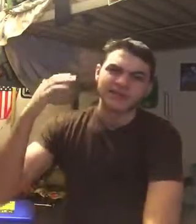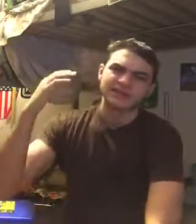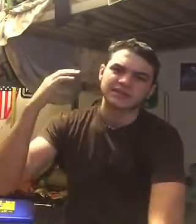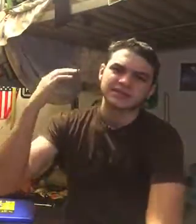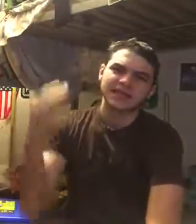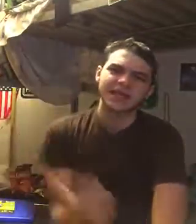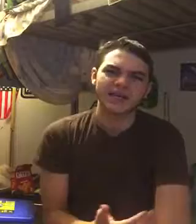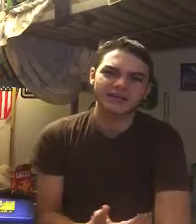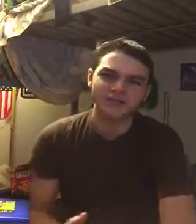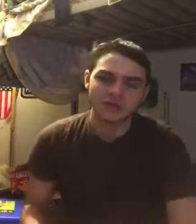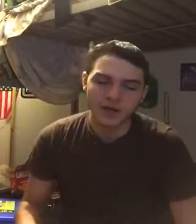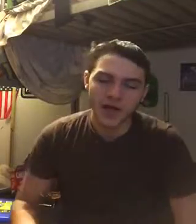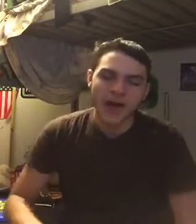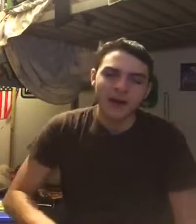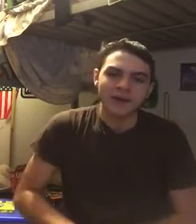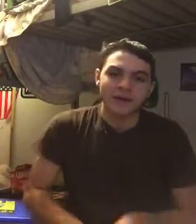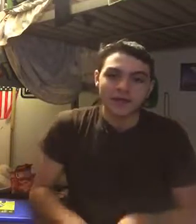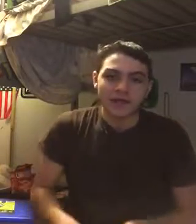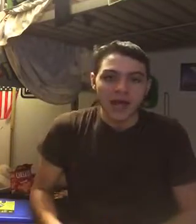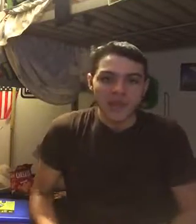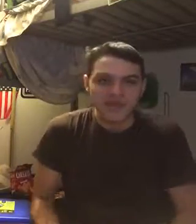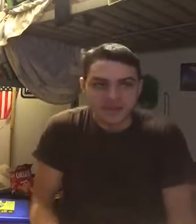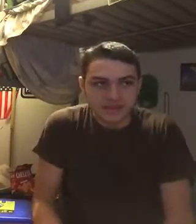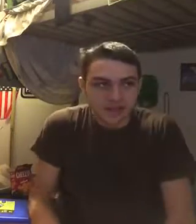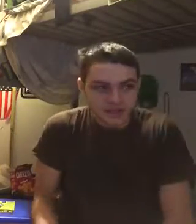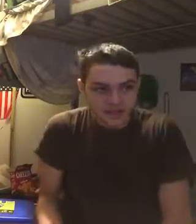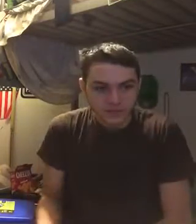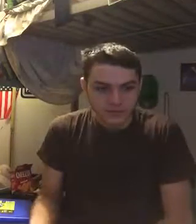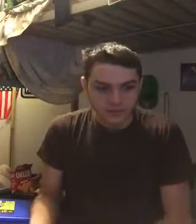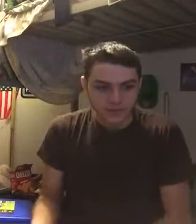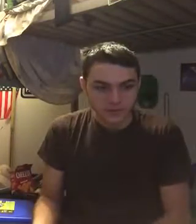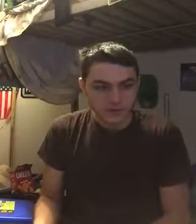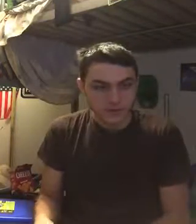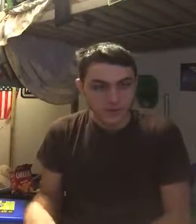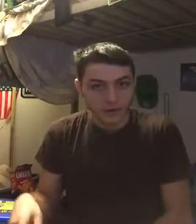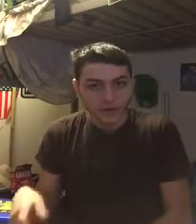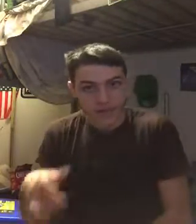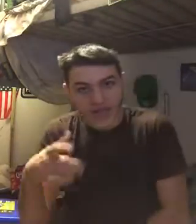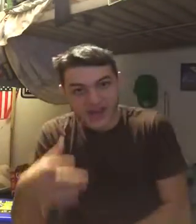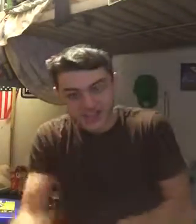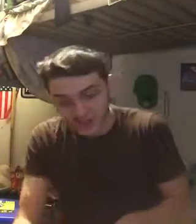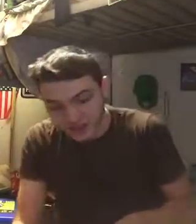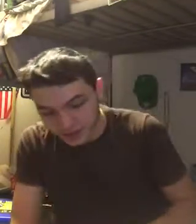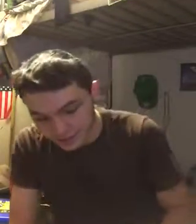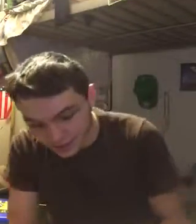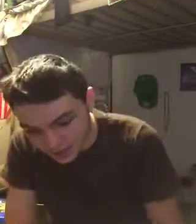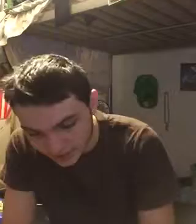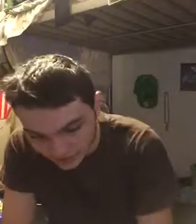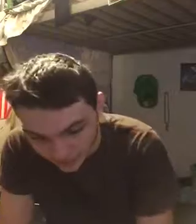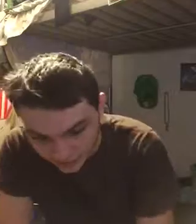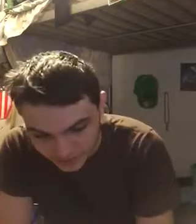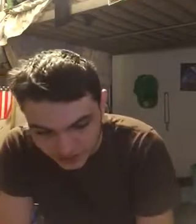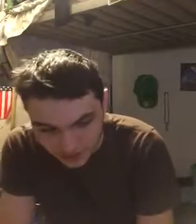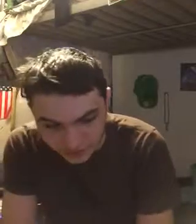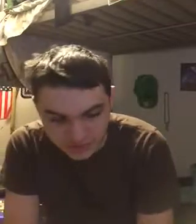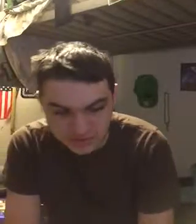just get Andrew Luck out of Indianapolis send him somewhere where he actually can compete for the championship